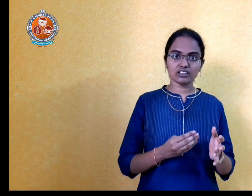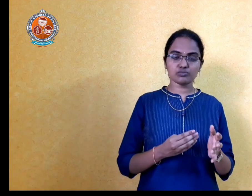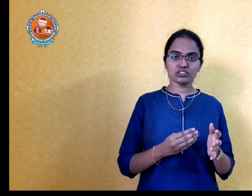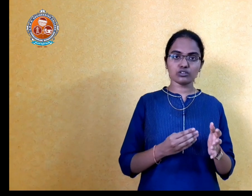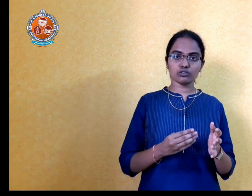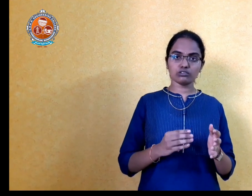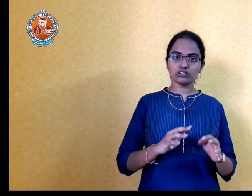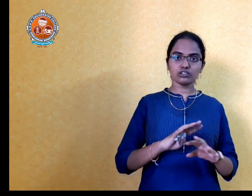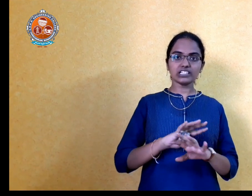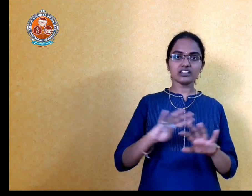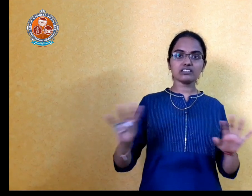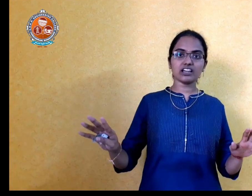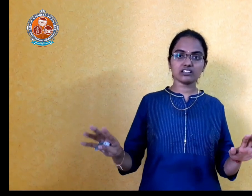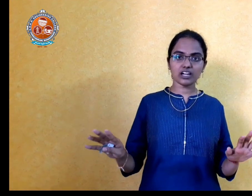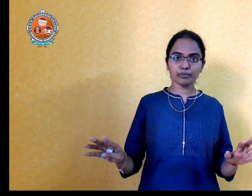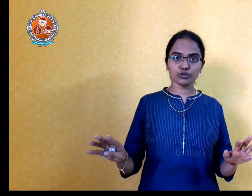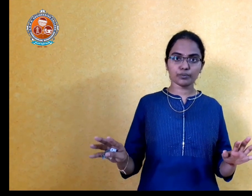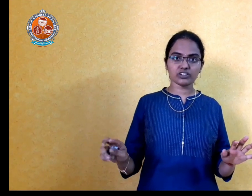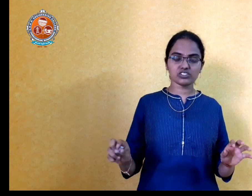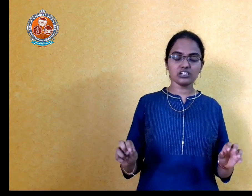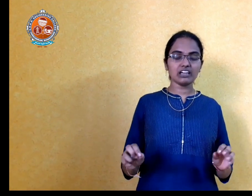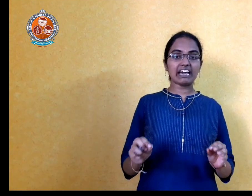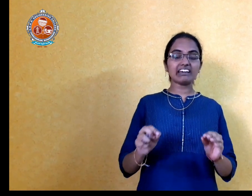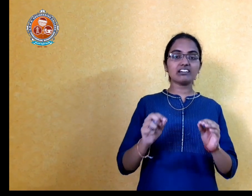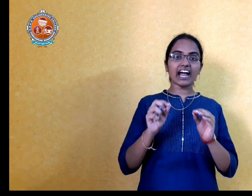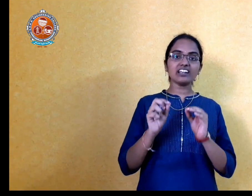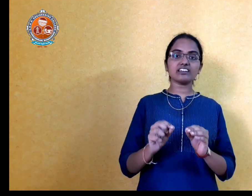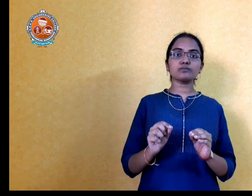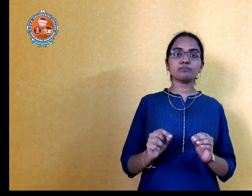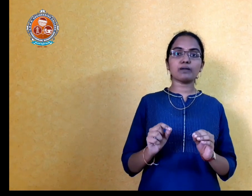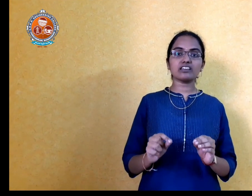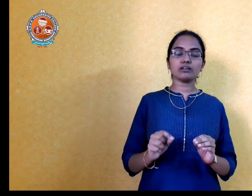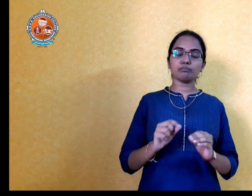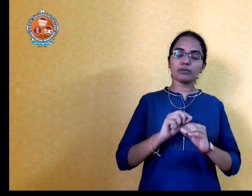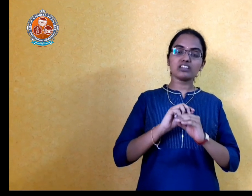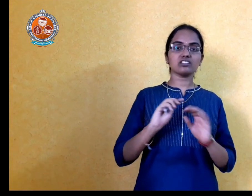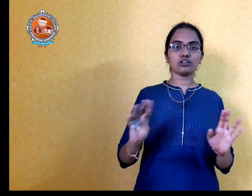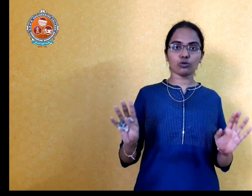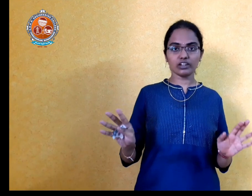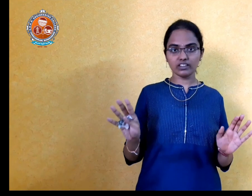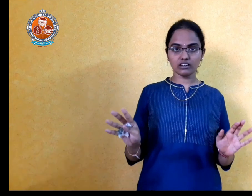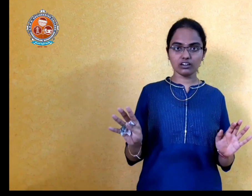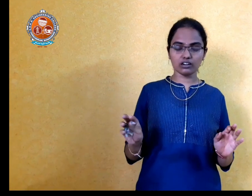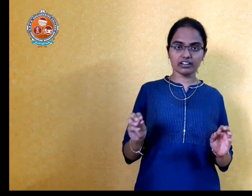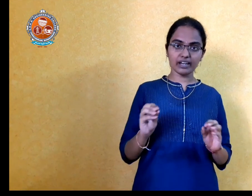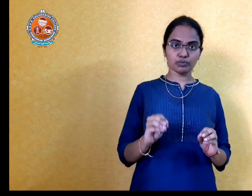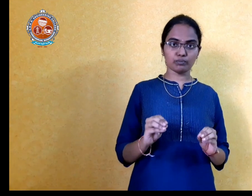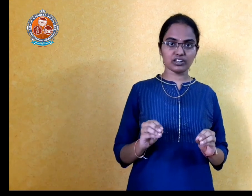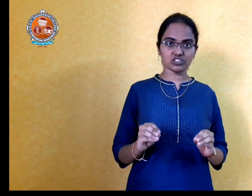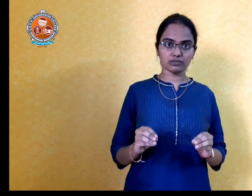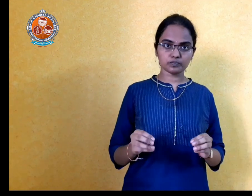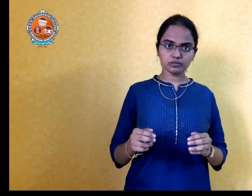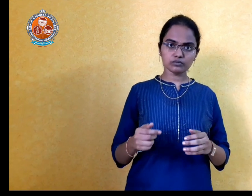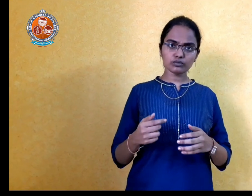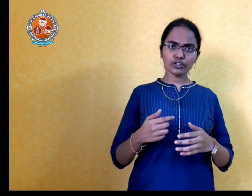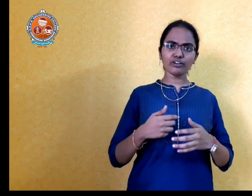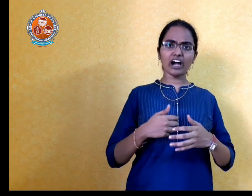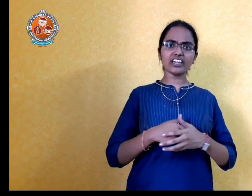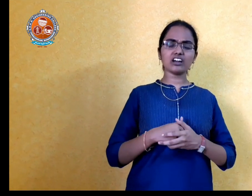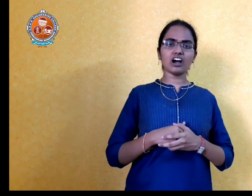subjects or not, this doesn't come into picture. Grand test plays a major role in the great preparation. Like, I